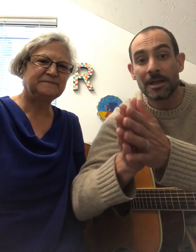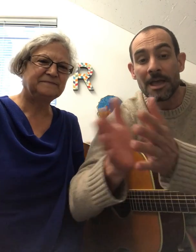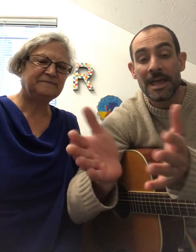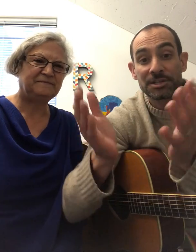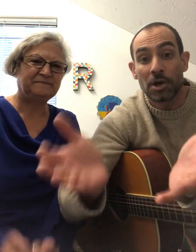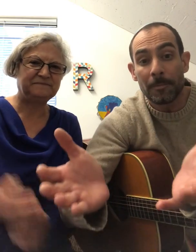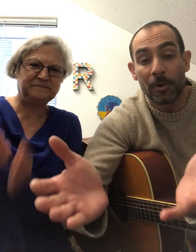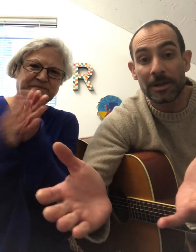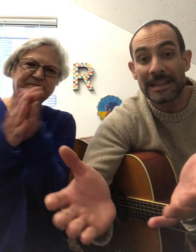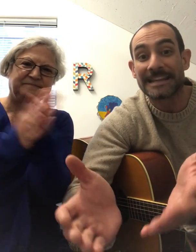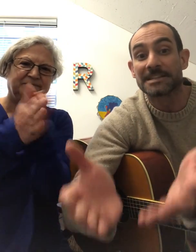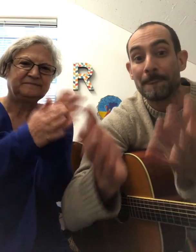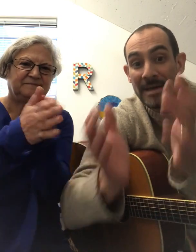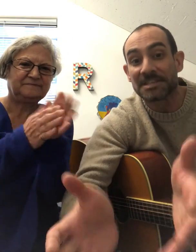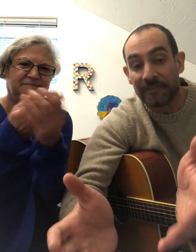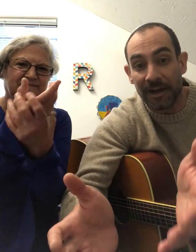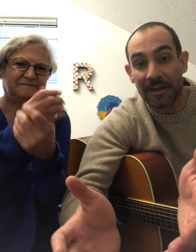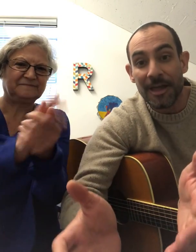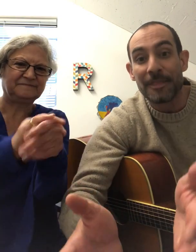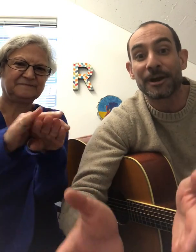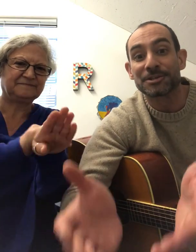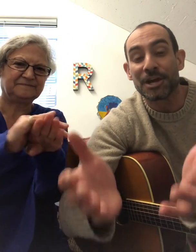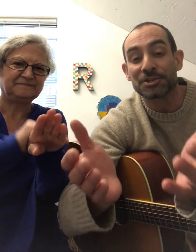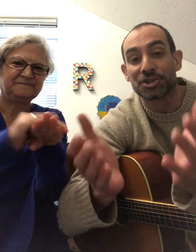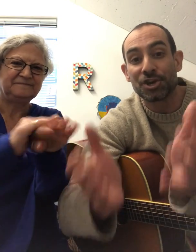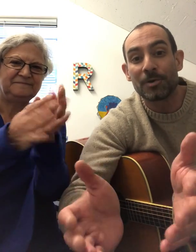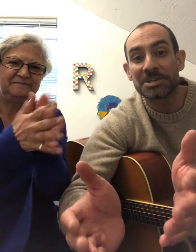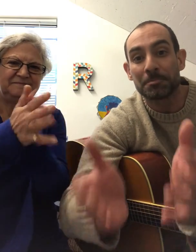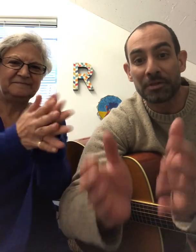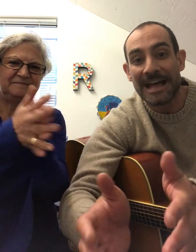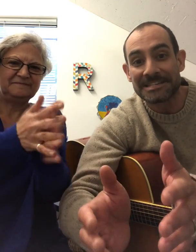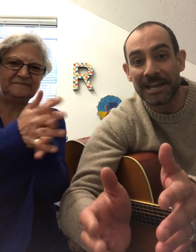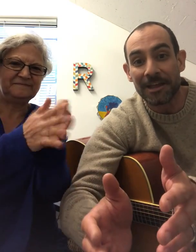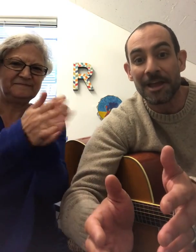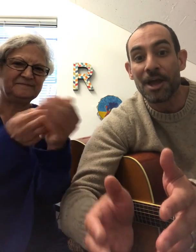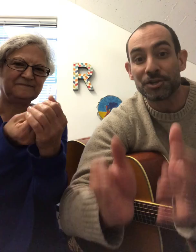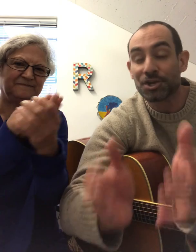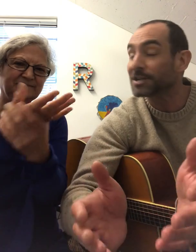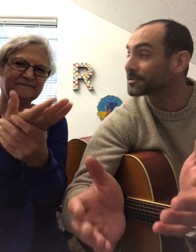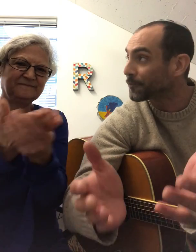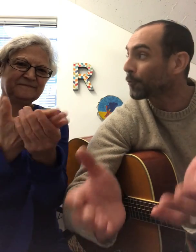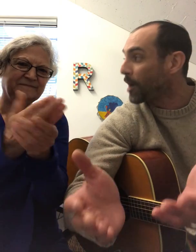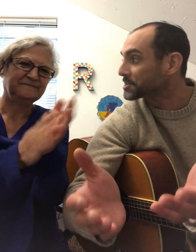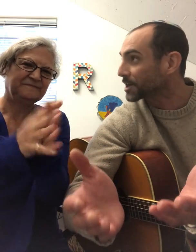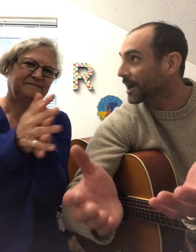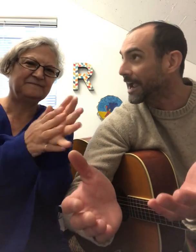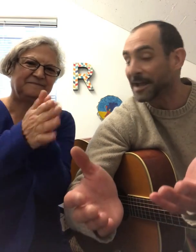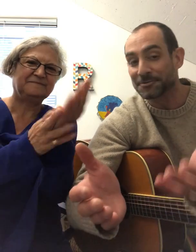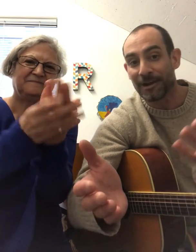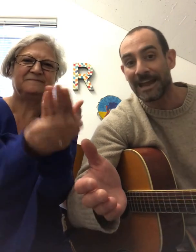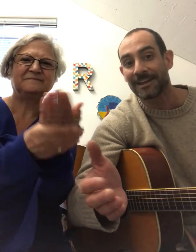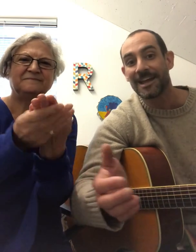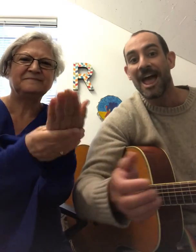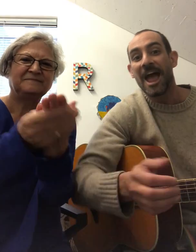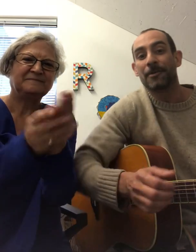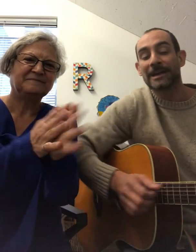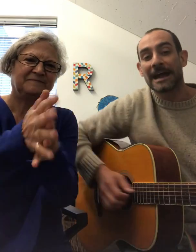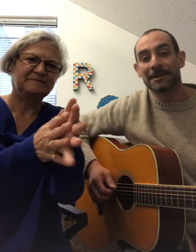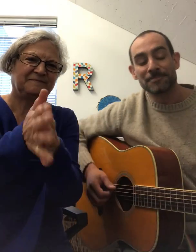it's so important that it's a mitzvah there's a Jewish blessing just for washing your hands right and we got a